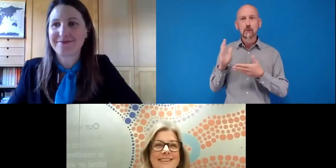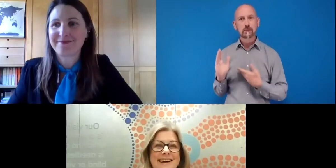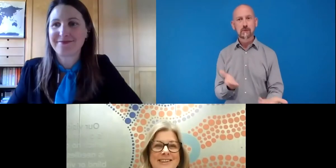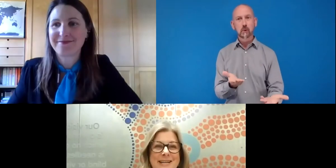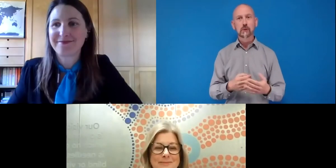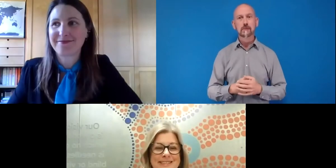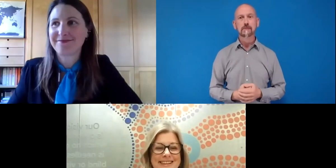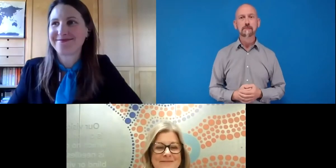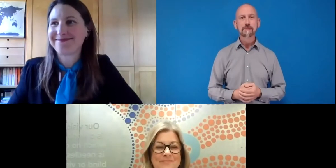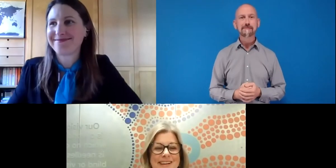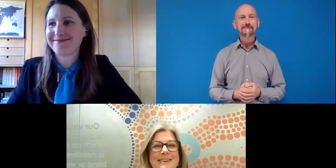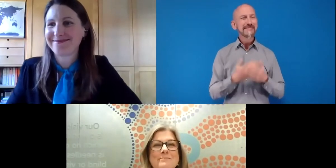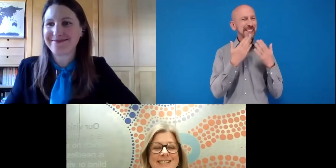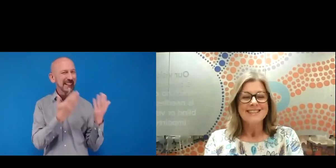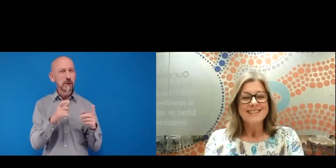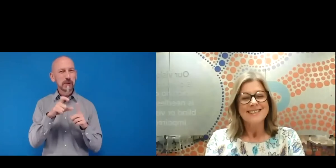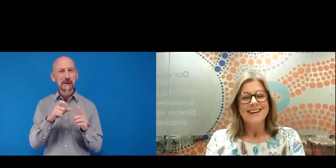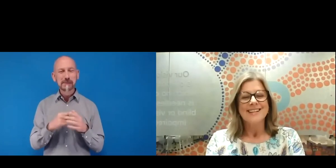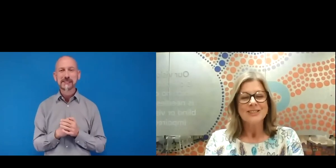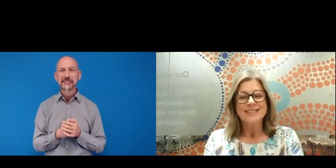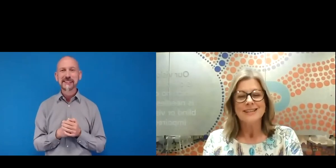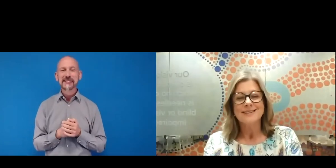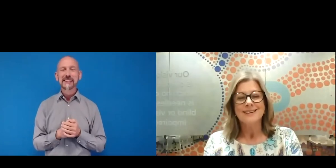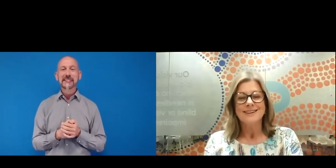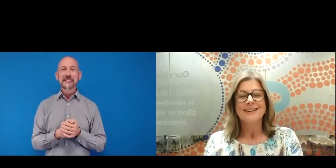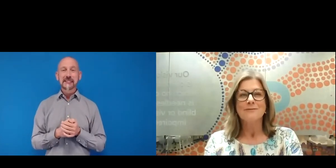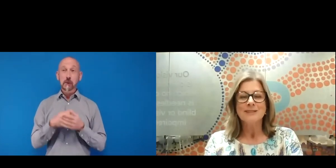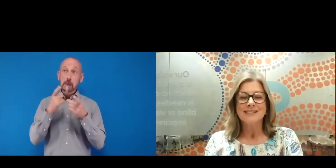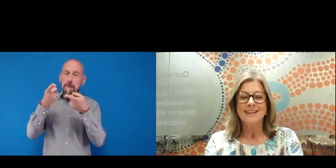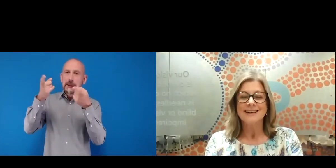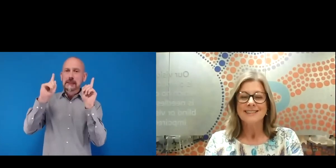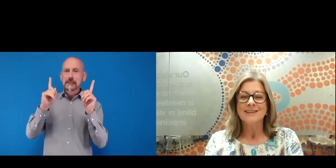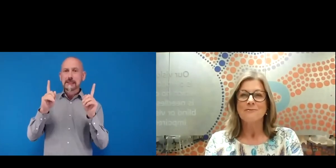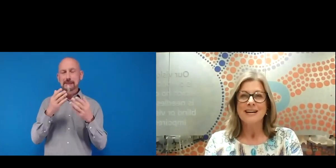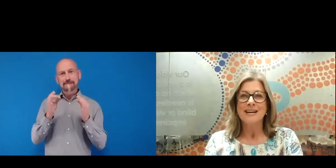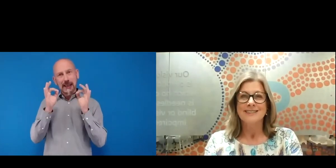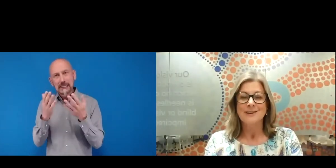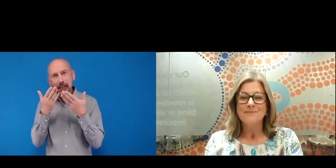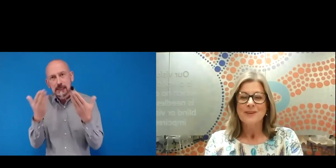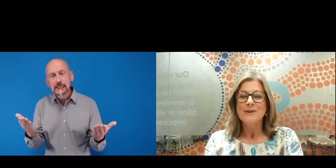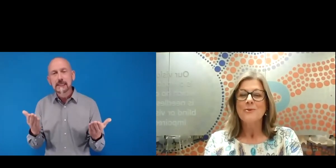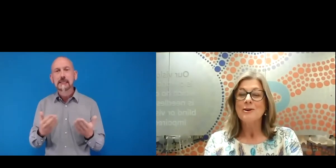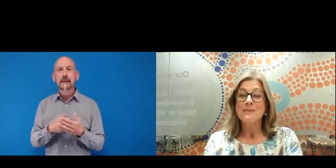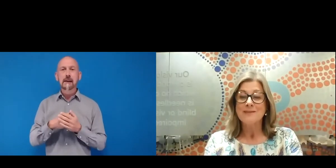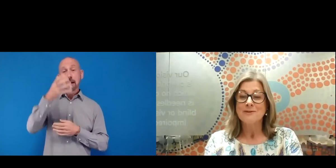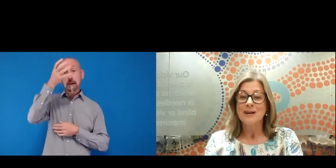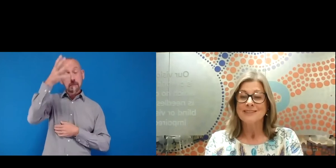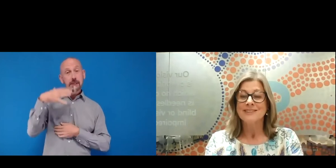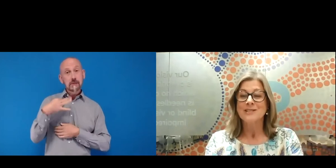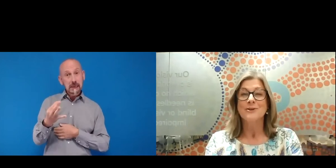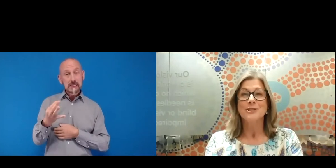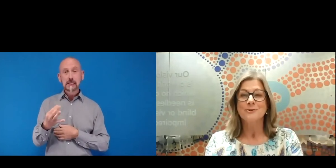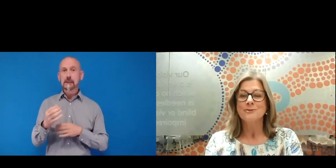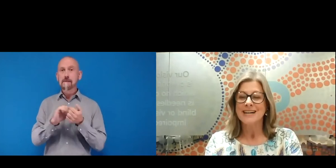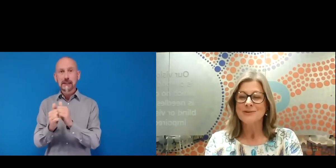Thank you, Debs. Ministers, Excellencies, Government Delegates, Friends, welcome everyone